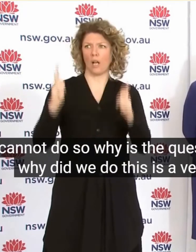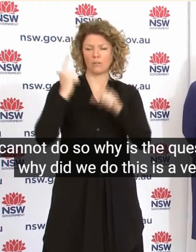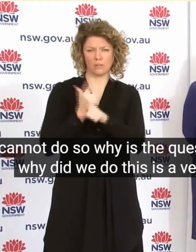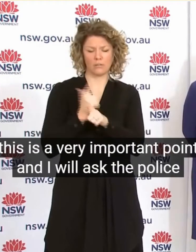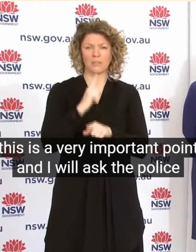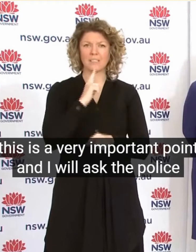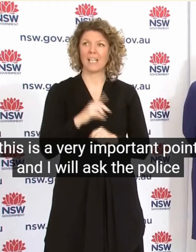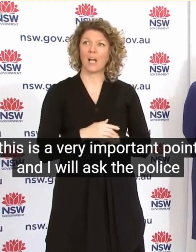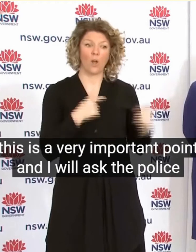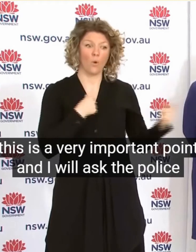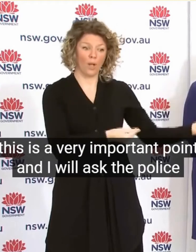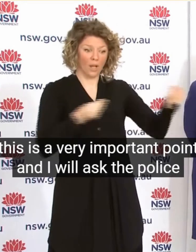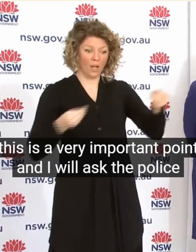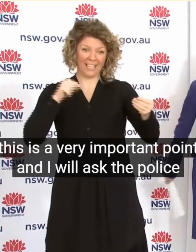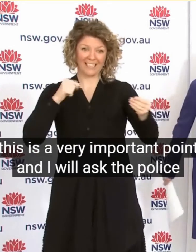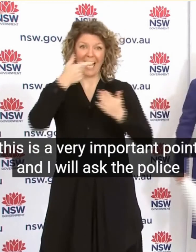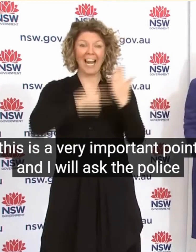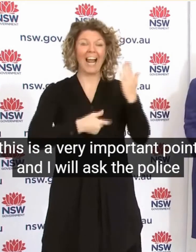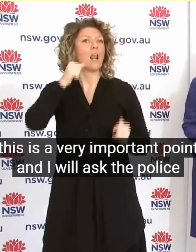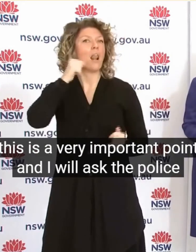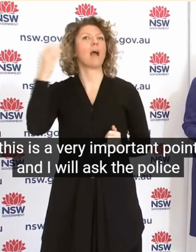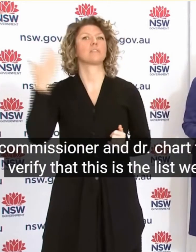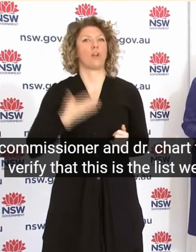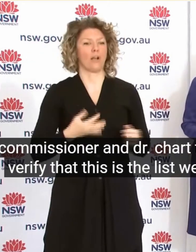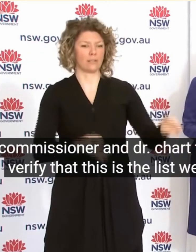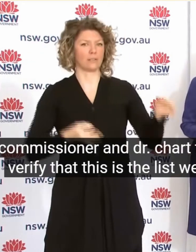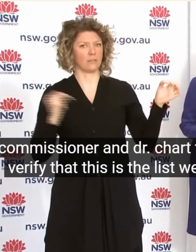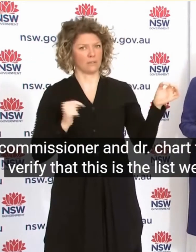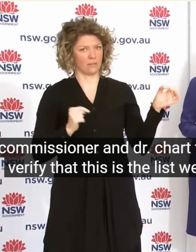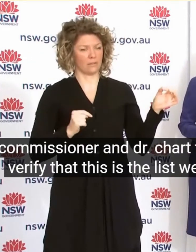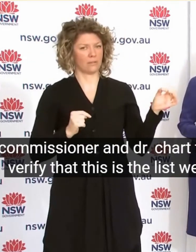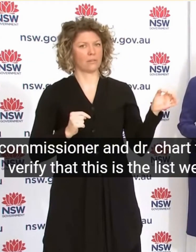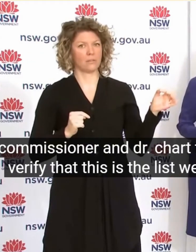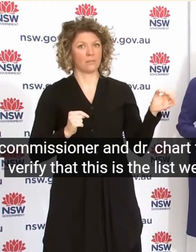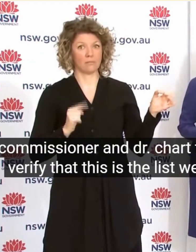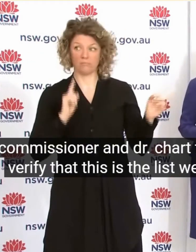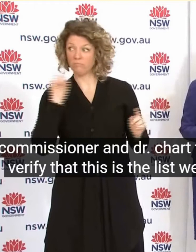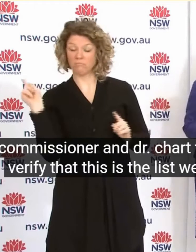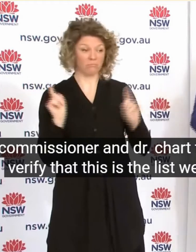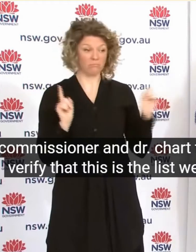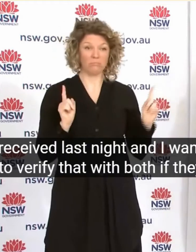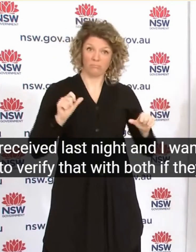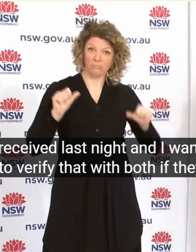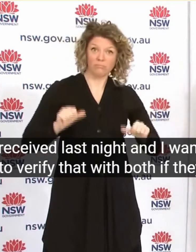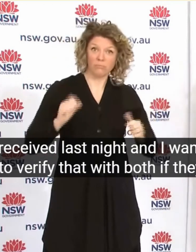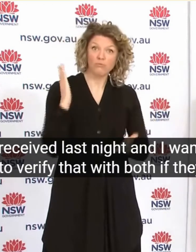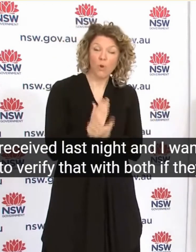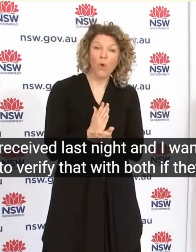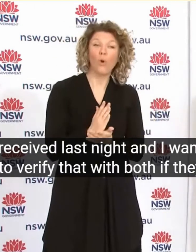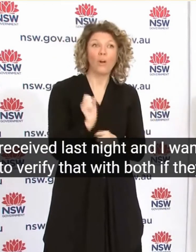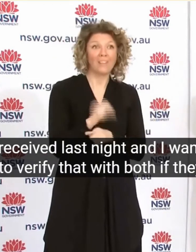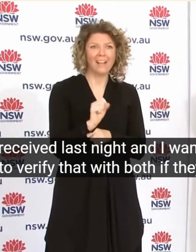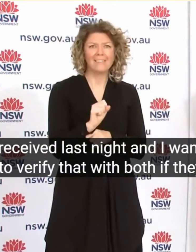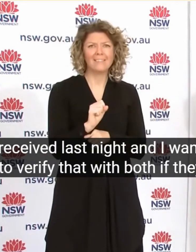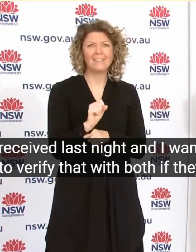That This Is The List We Received Last Night And I Want To Verify That With Both If Don't Mind To Demonst